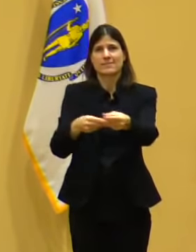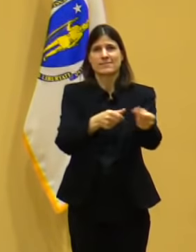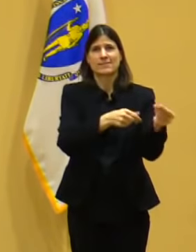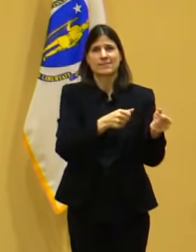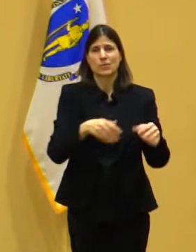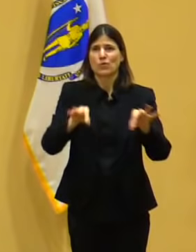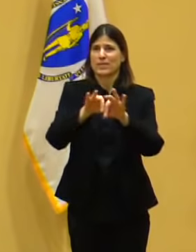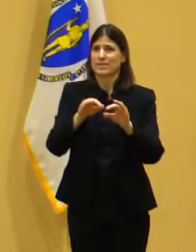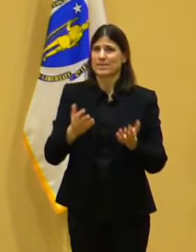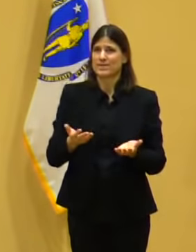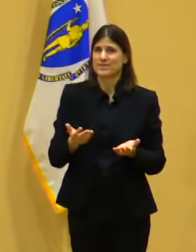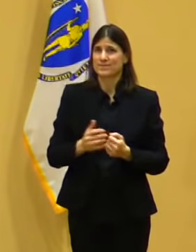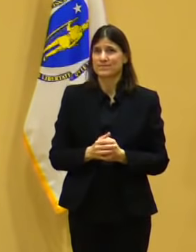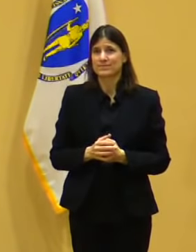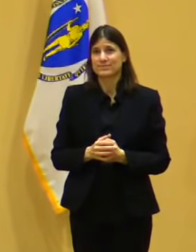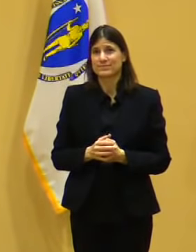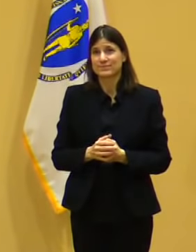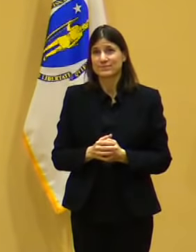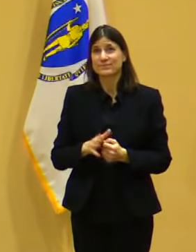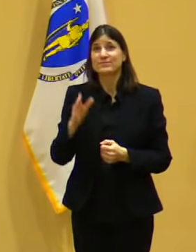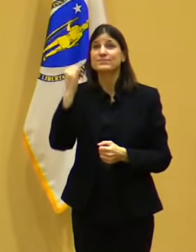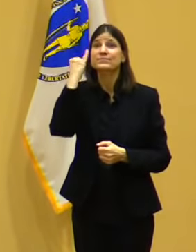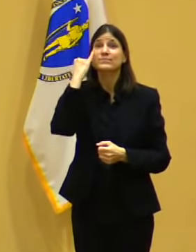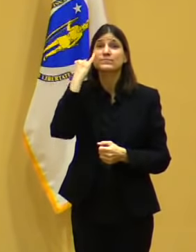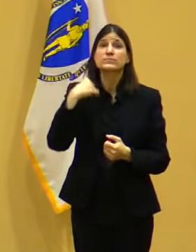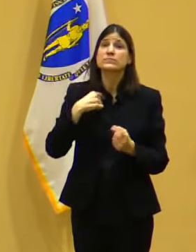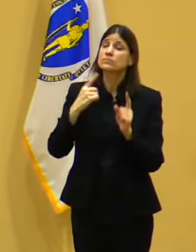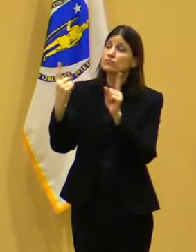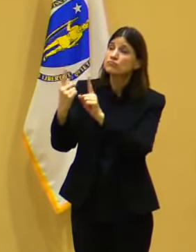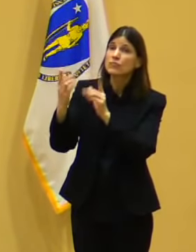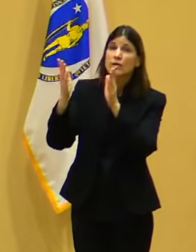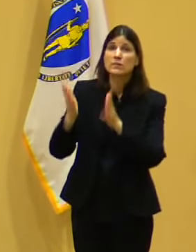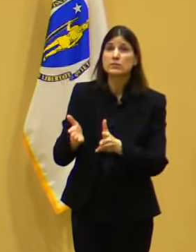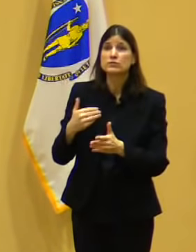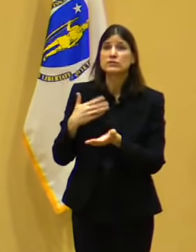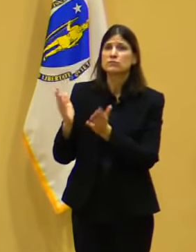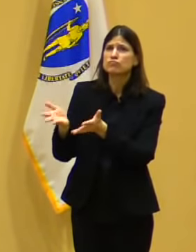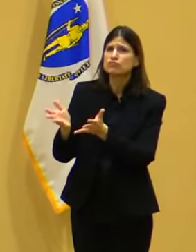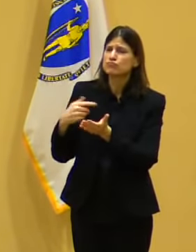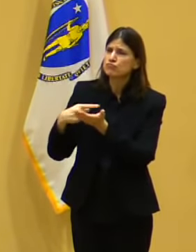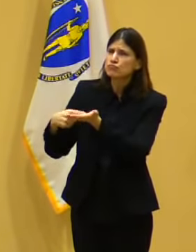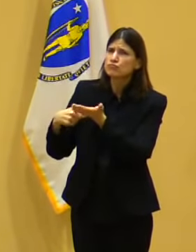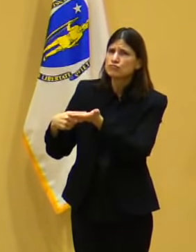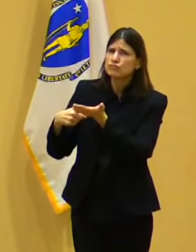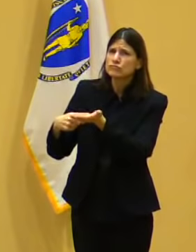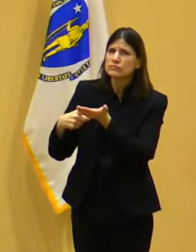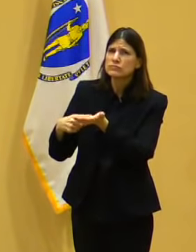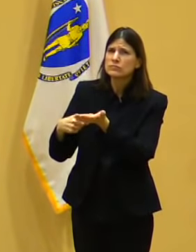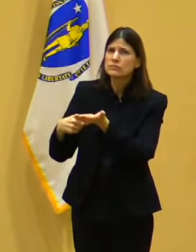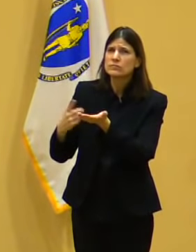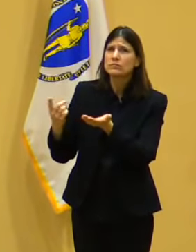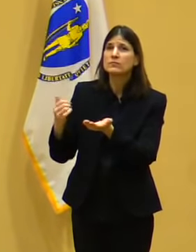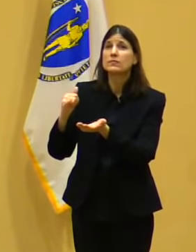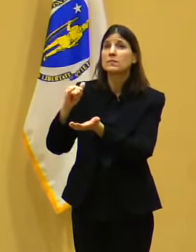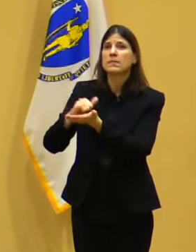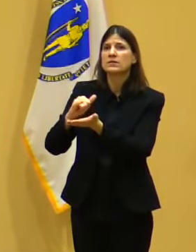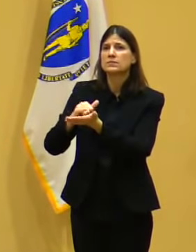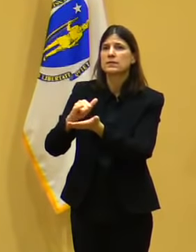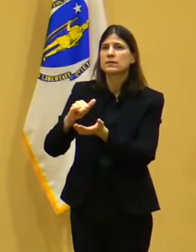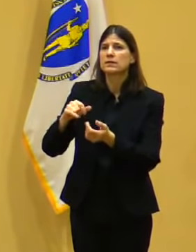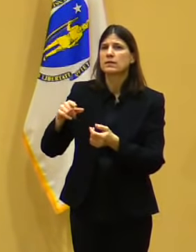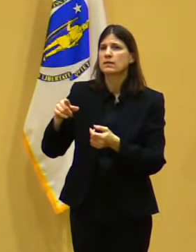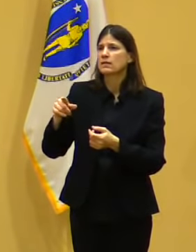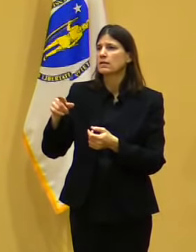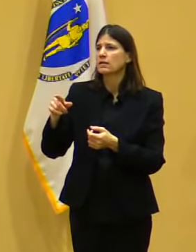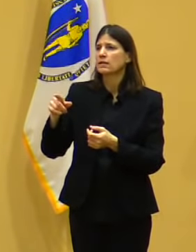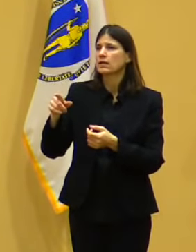when you're having these kinds of discussions that doesn't involve competing interests. And it's the job of